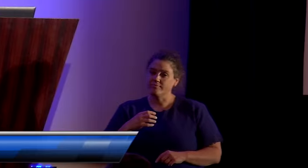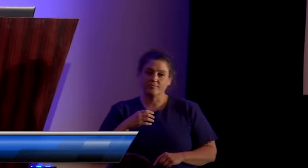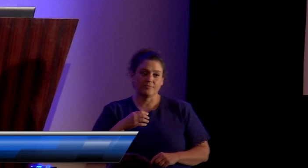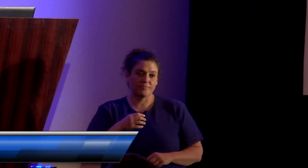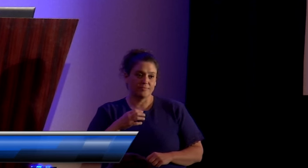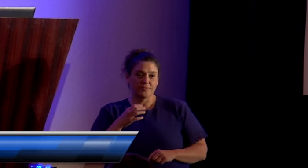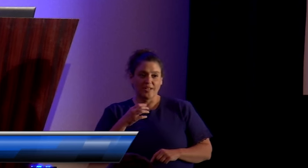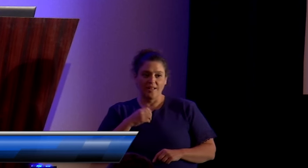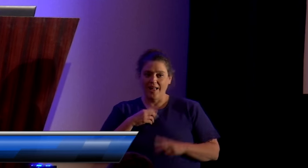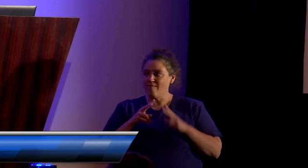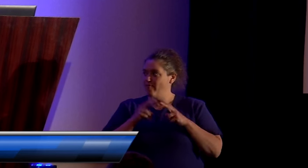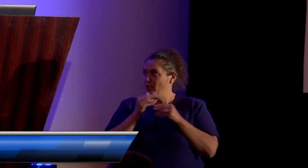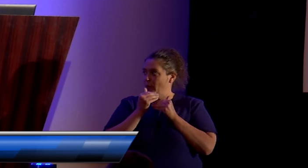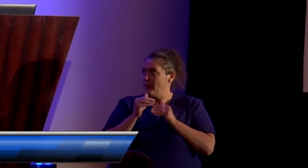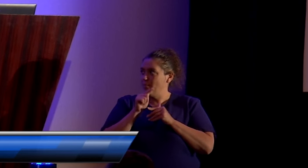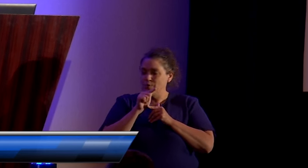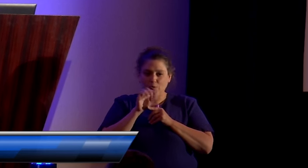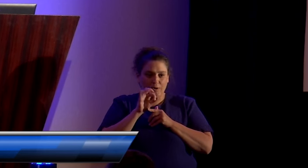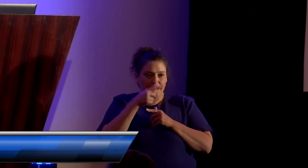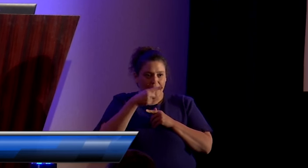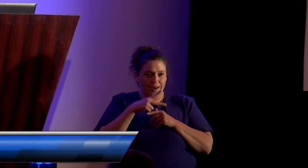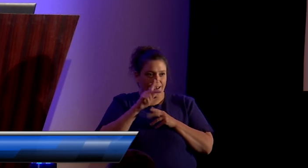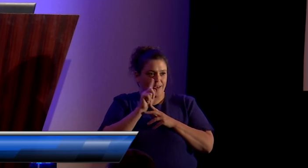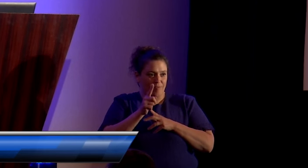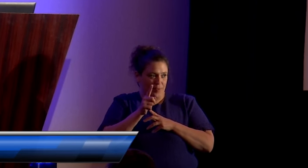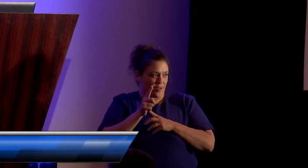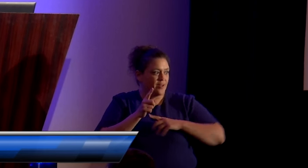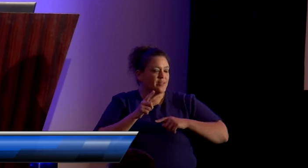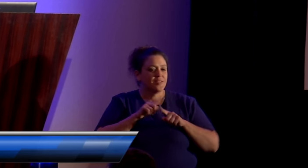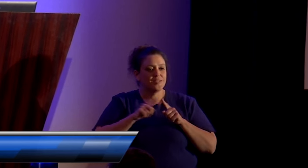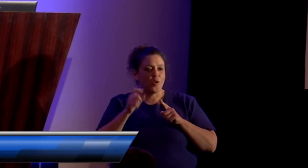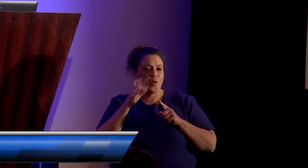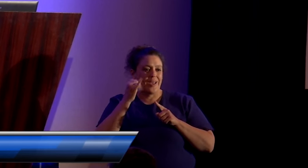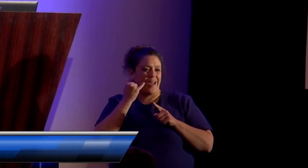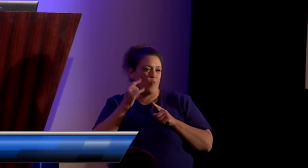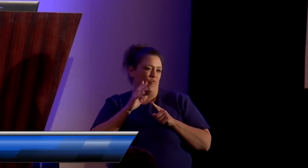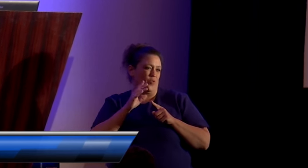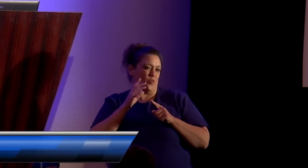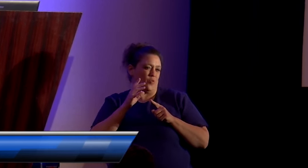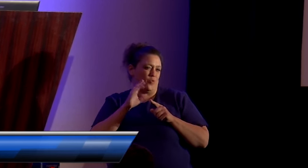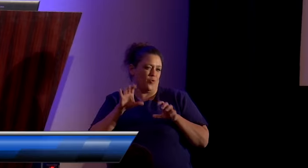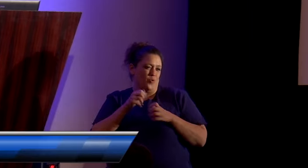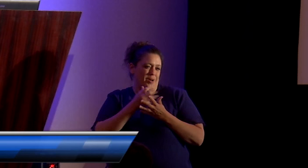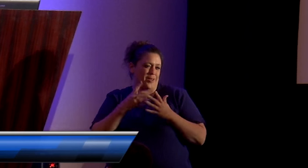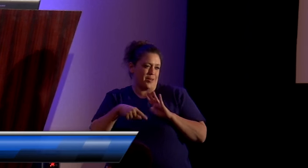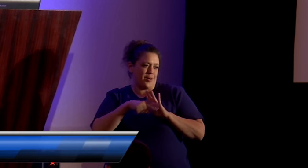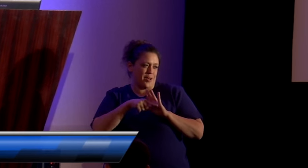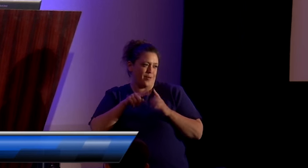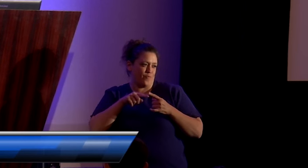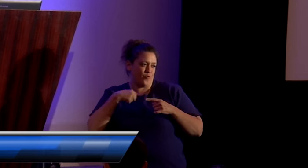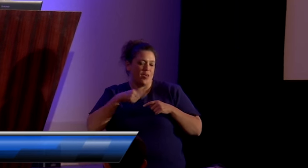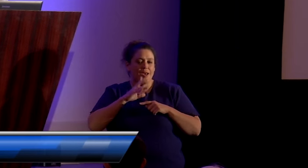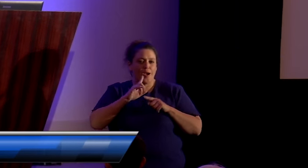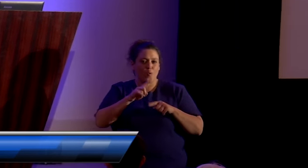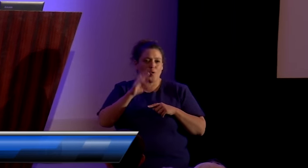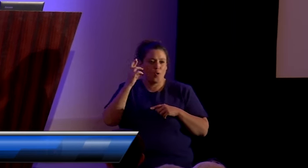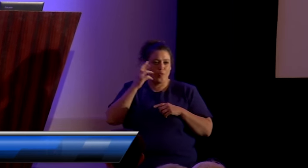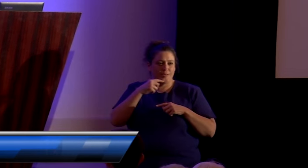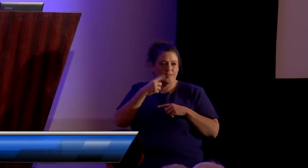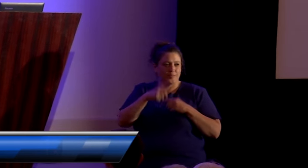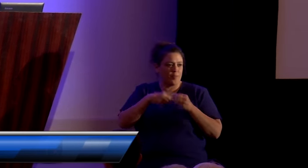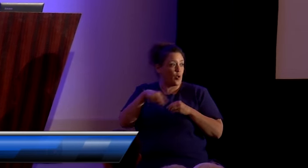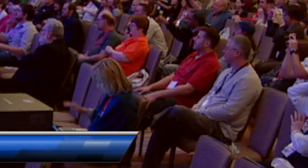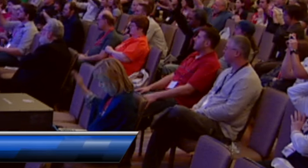tight 29 and a half minutes to me unless so if you bring the hook out I will go on the radio and say disparaging things about you I promise how many podcast